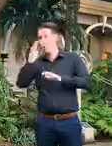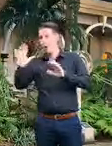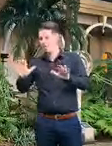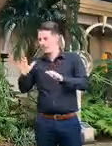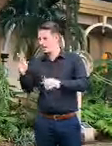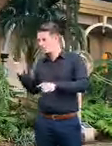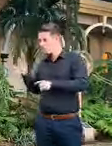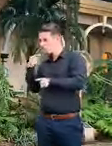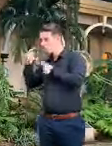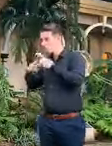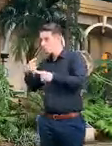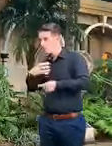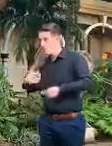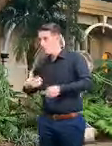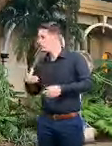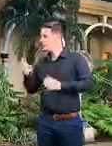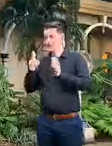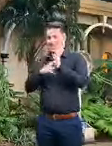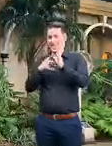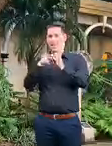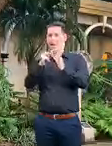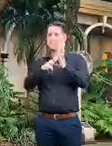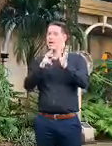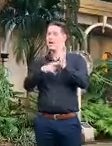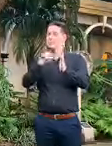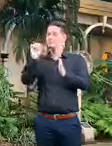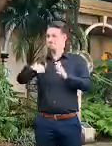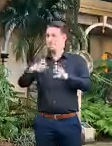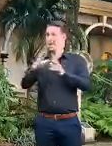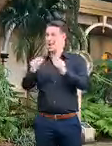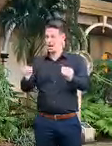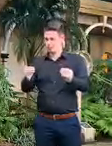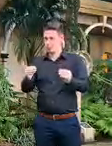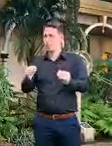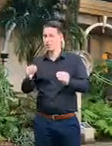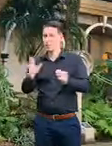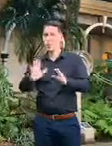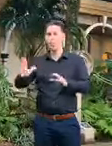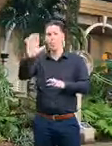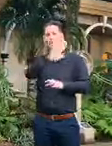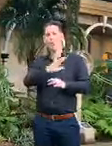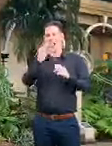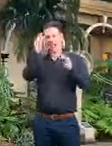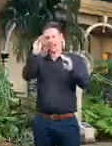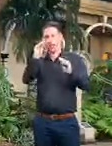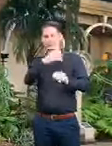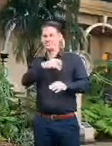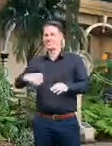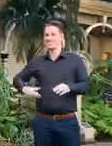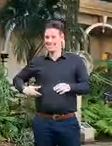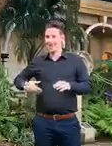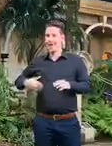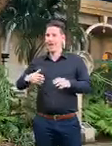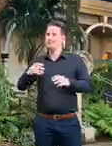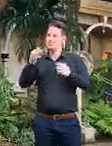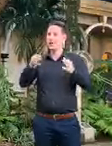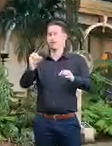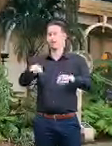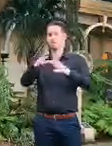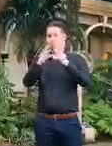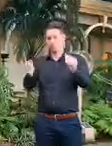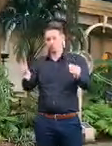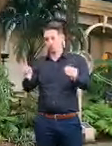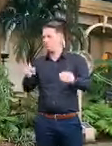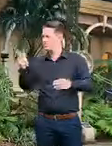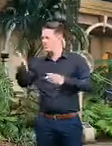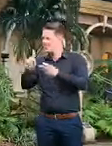uh look naplan has been cancelled that was a decision taken by all of the uh education ministers across the nation and